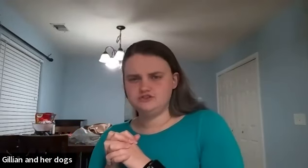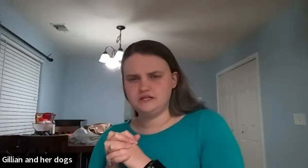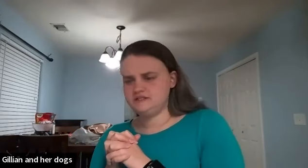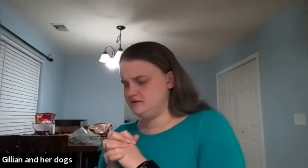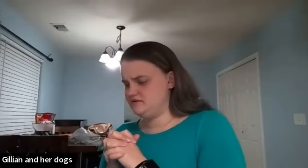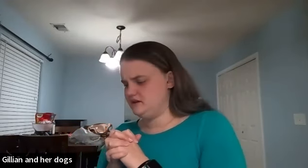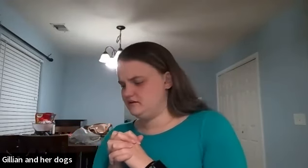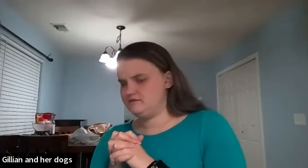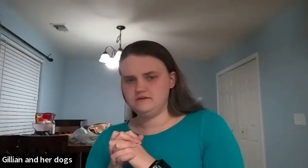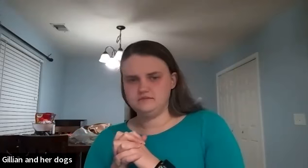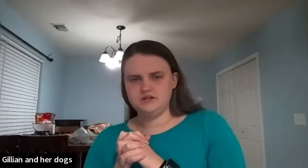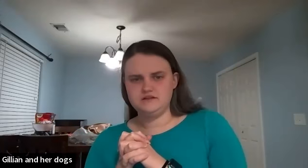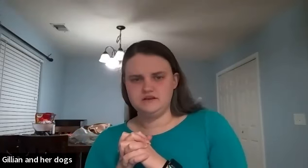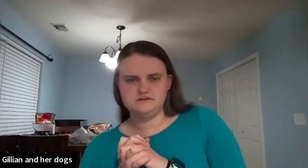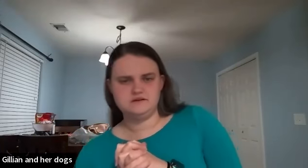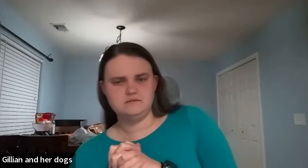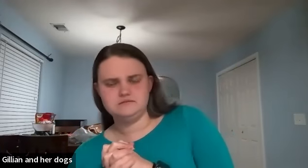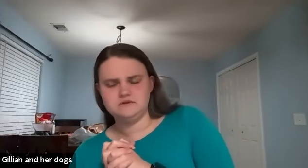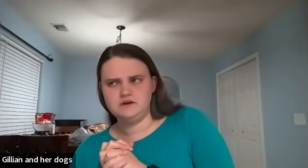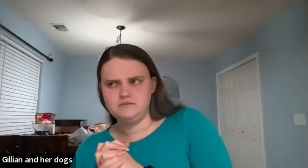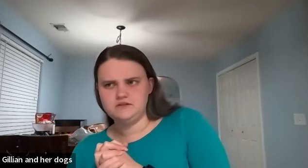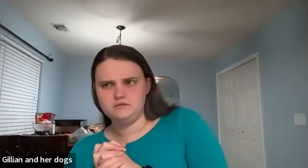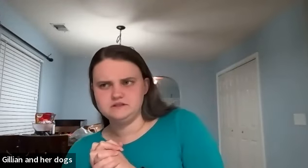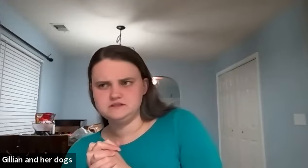traits you can think of trying to think of some other ones